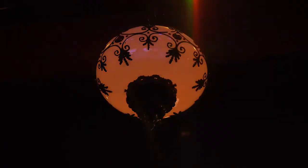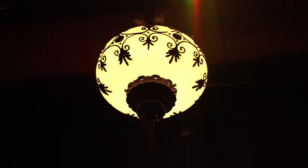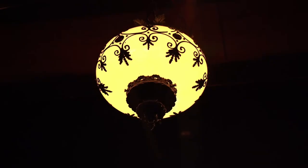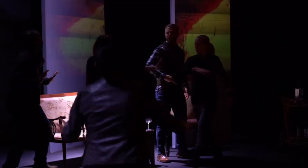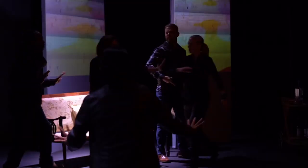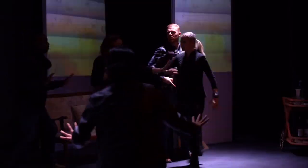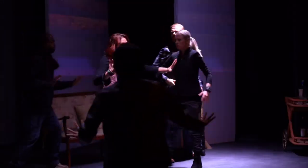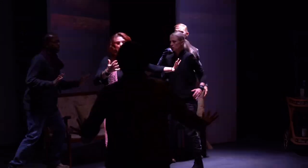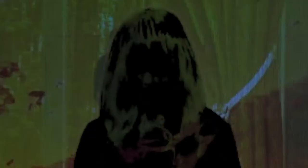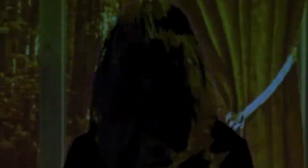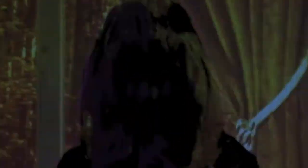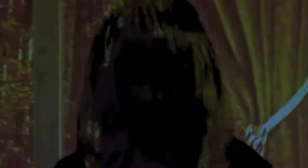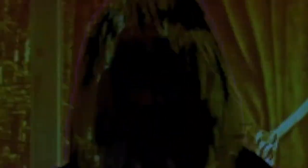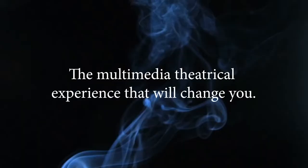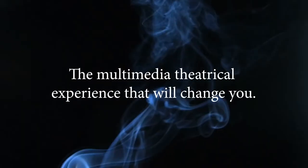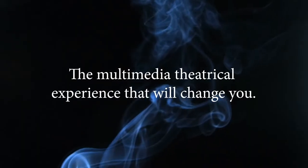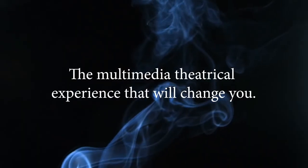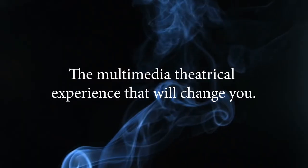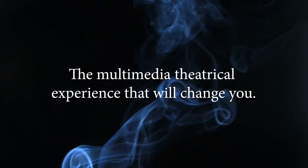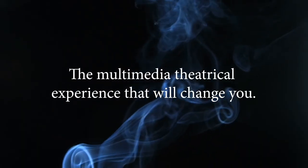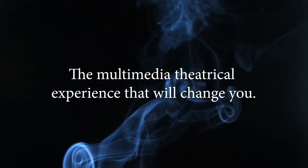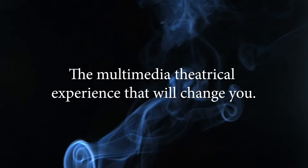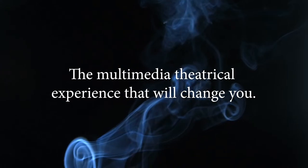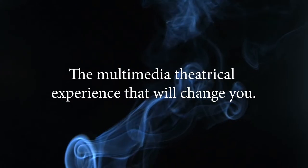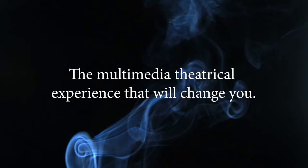Fine, feel to I'm I